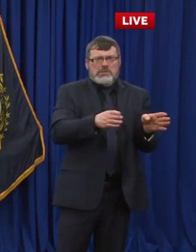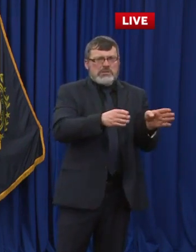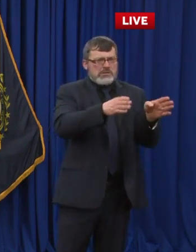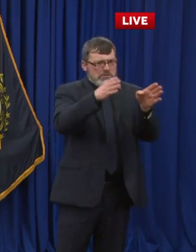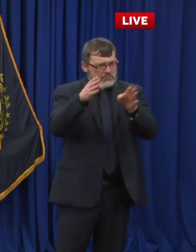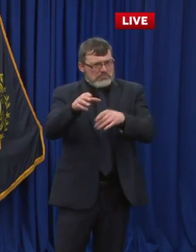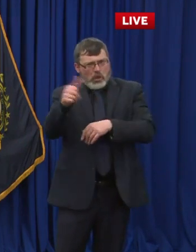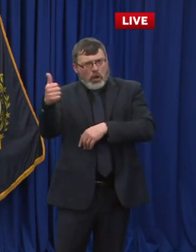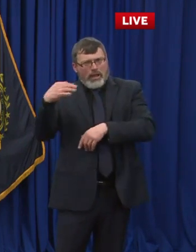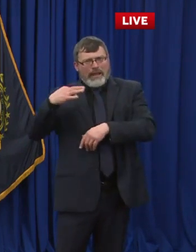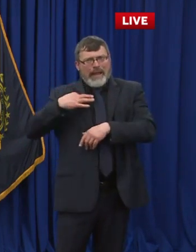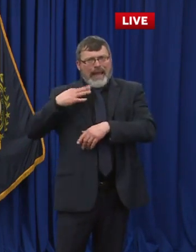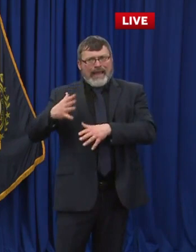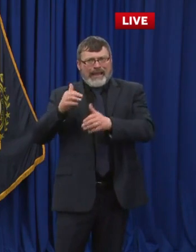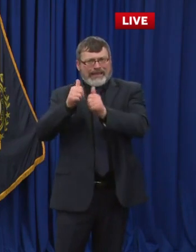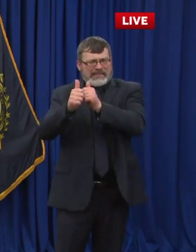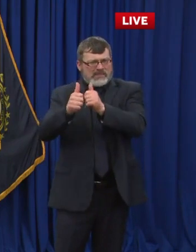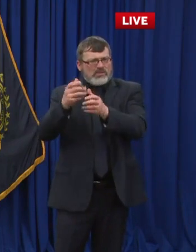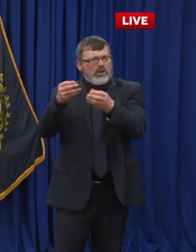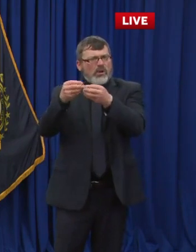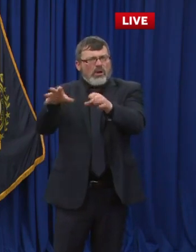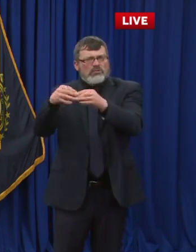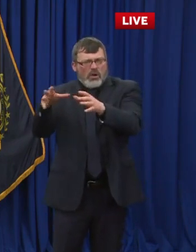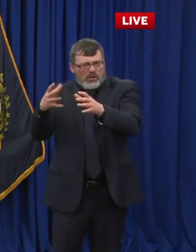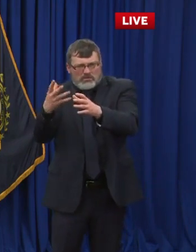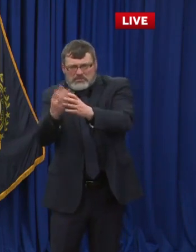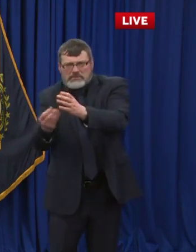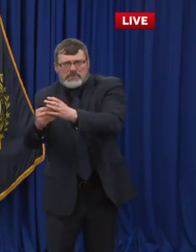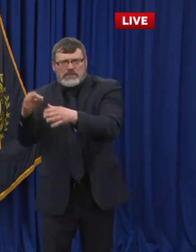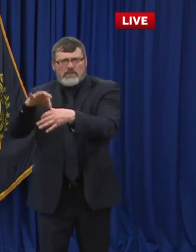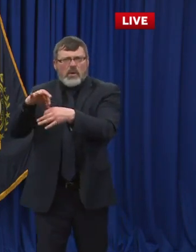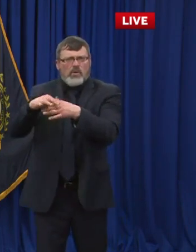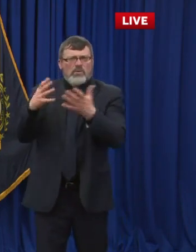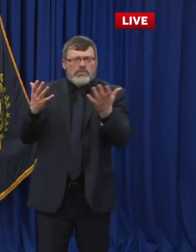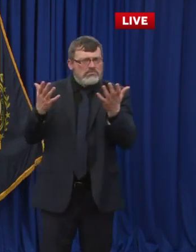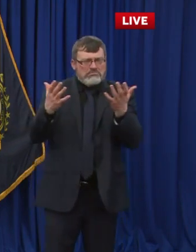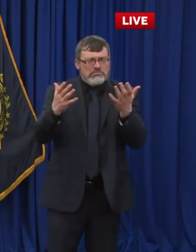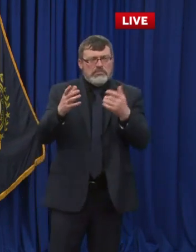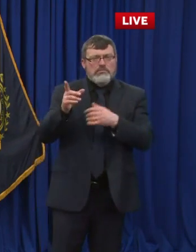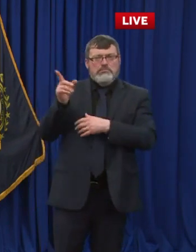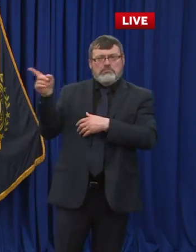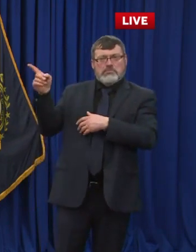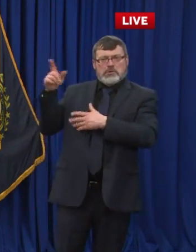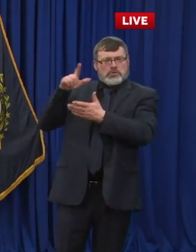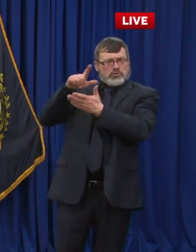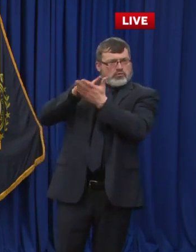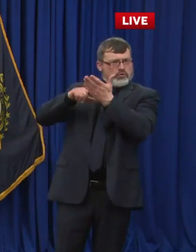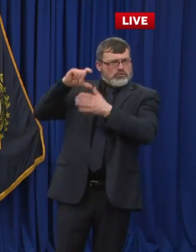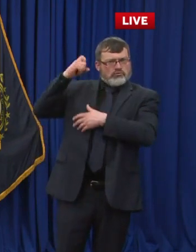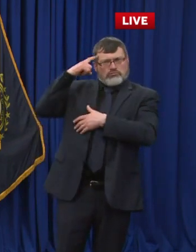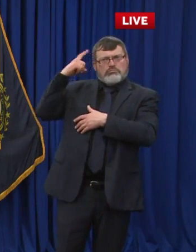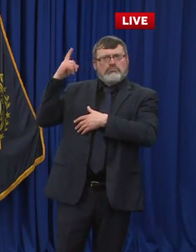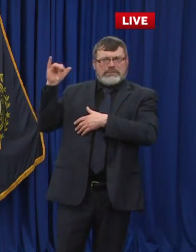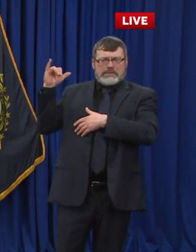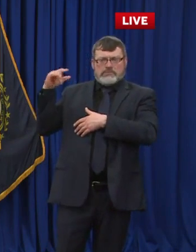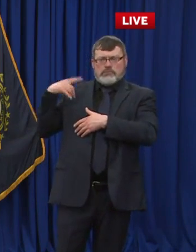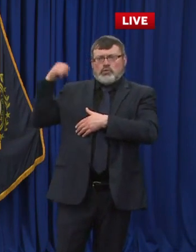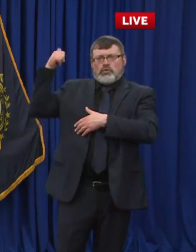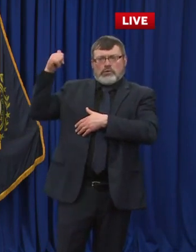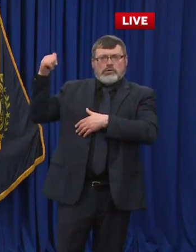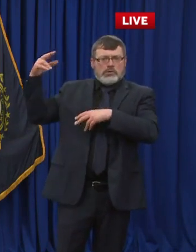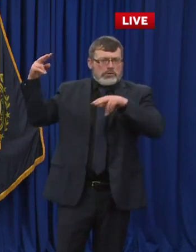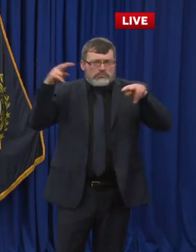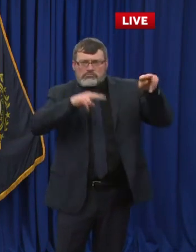is reviewing this case, but many are calling for a public investigation, including an accounting of the number of ballots caps in the